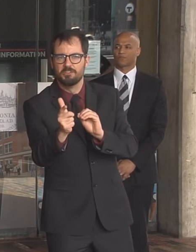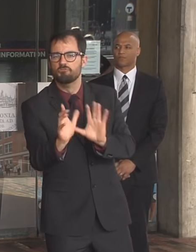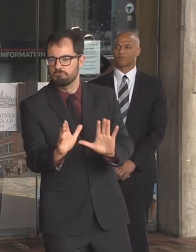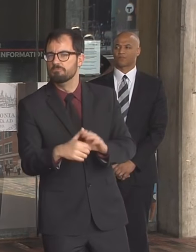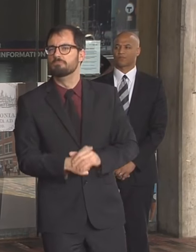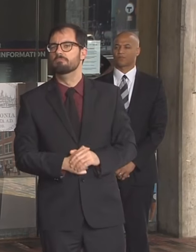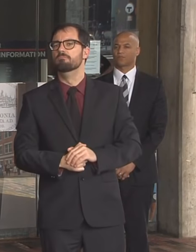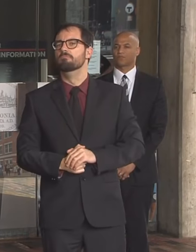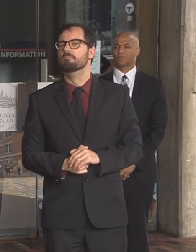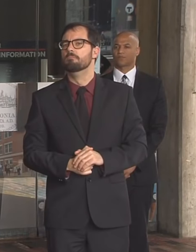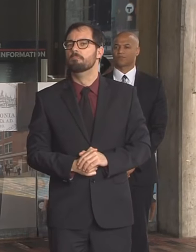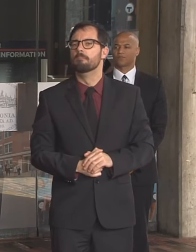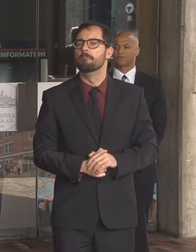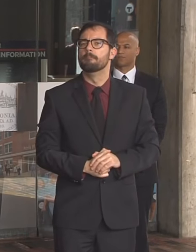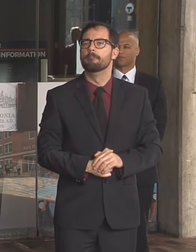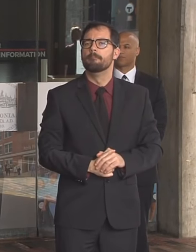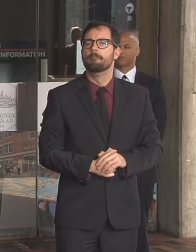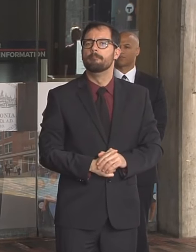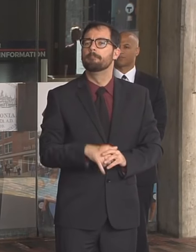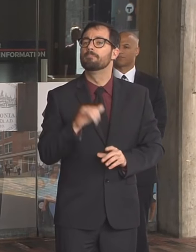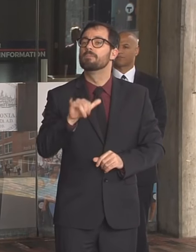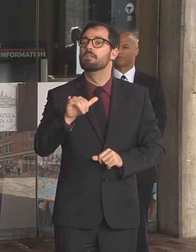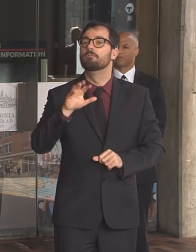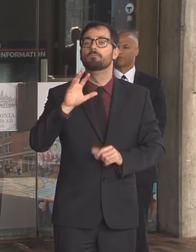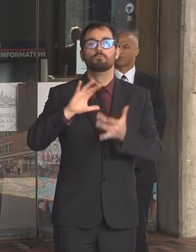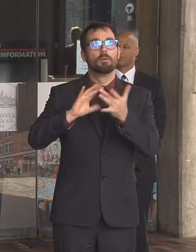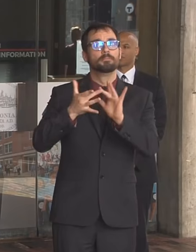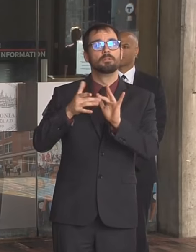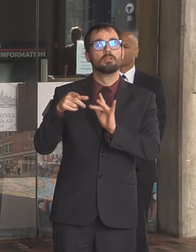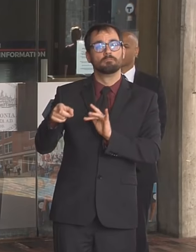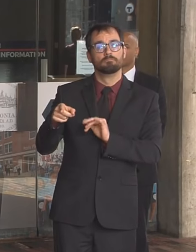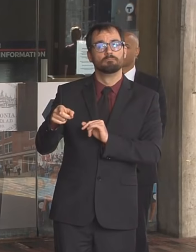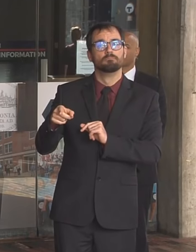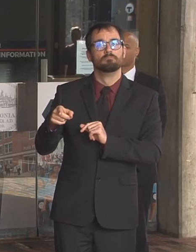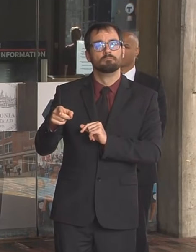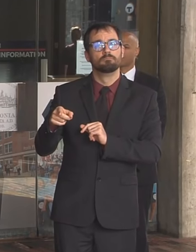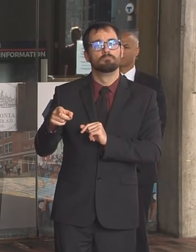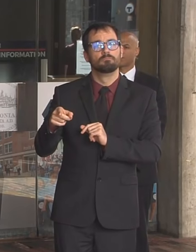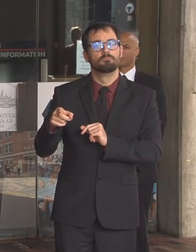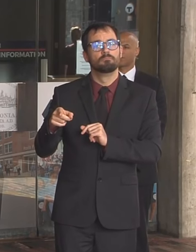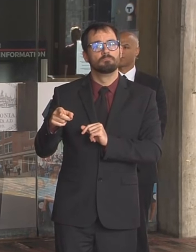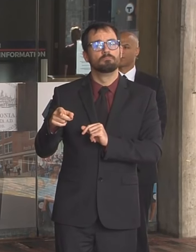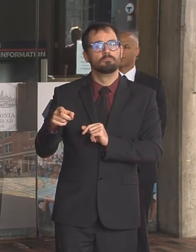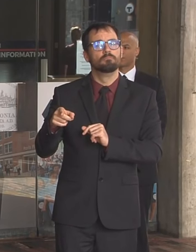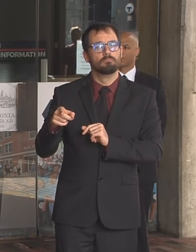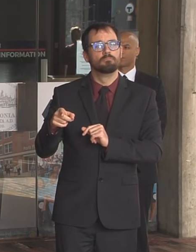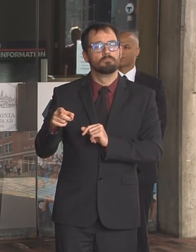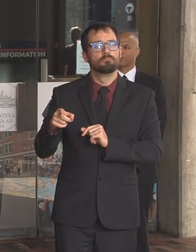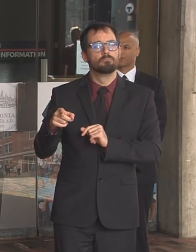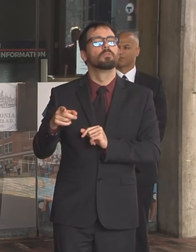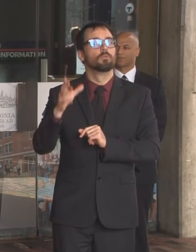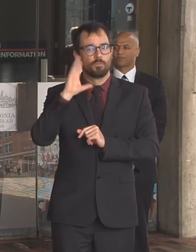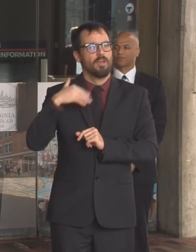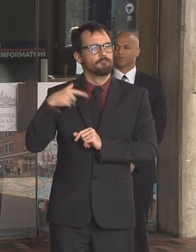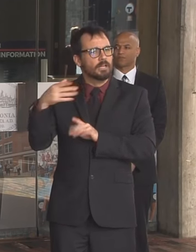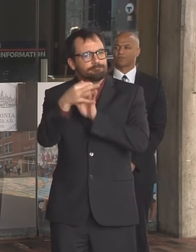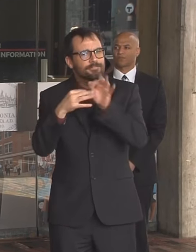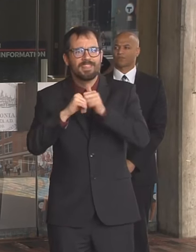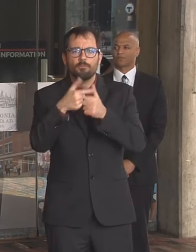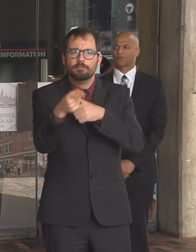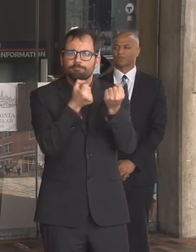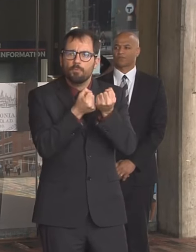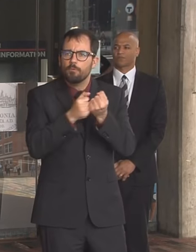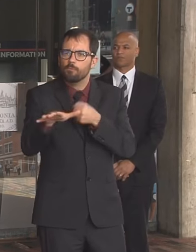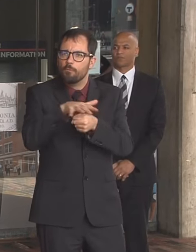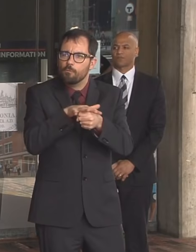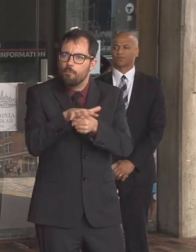to for you to get something different maybe to eat in the house but it's an opportunity for us to help our businesses to keep going and that's something that's